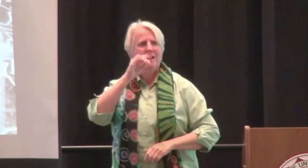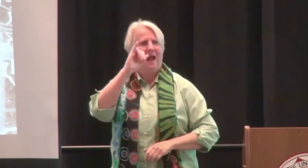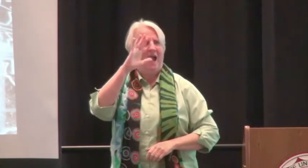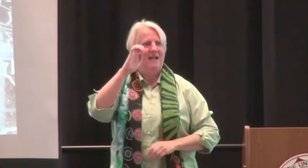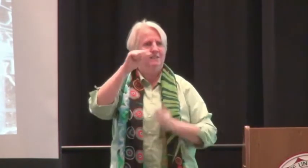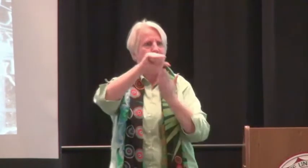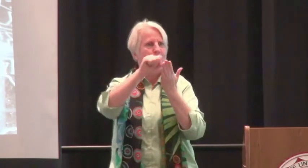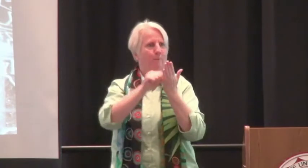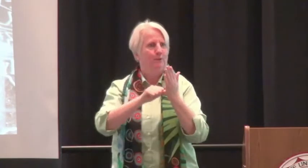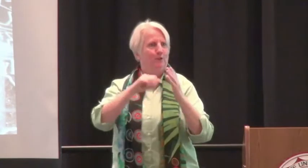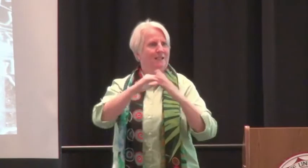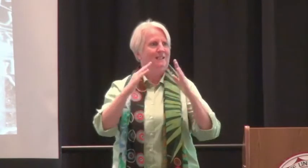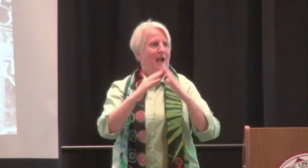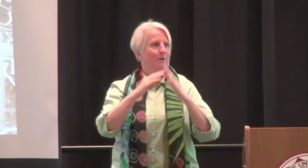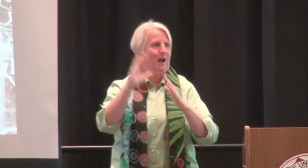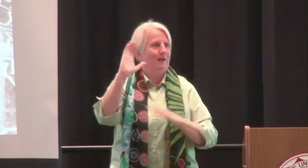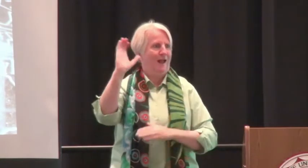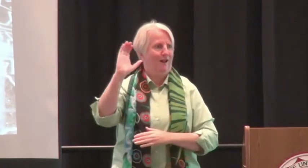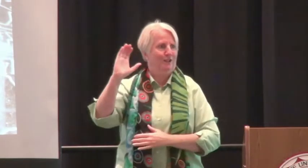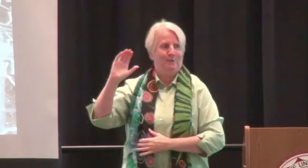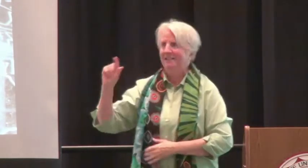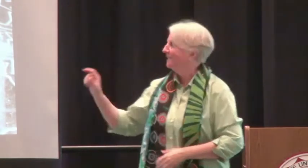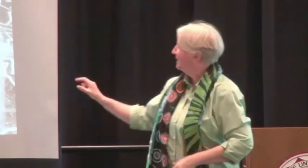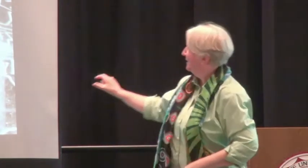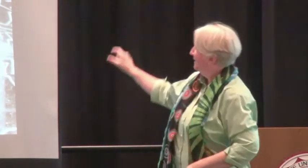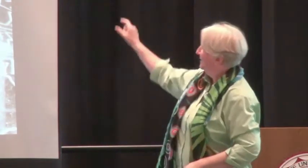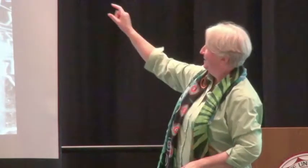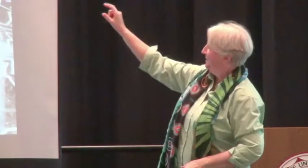2010 and hello to 2011. And that is in